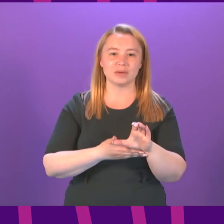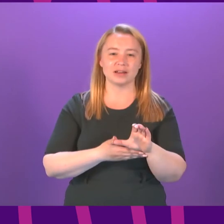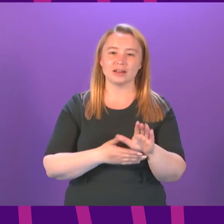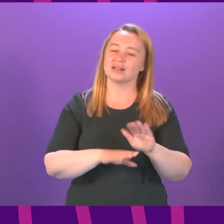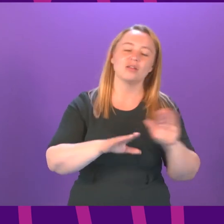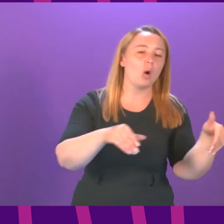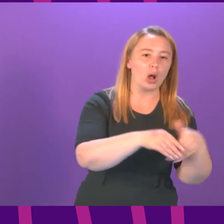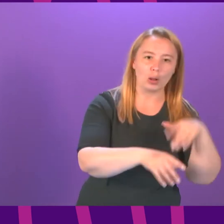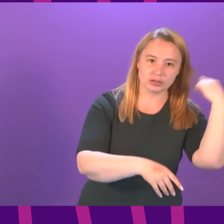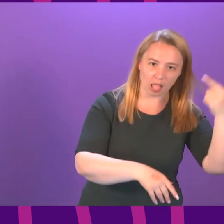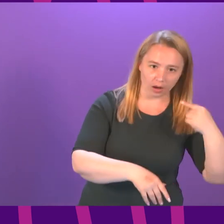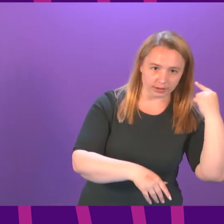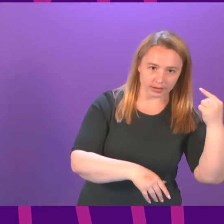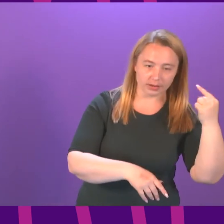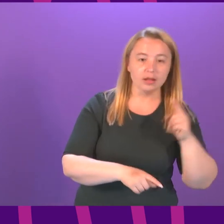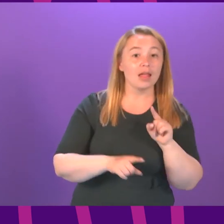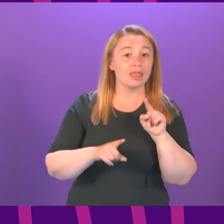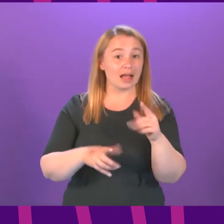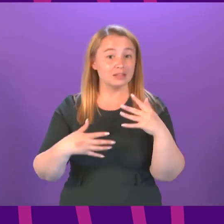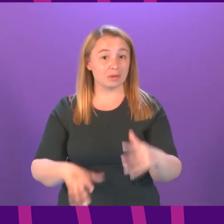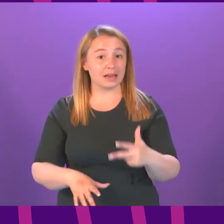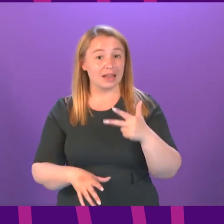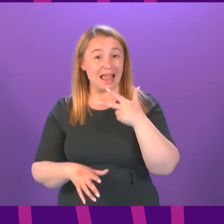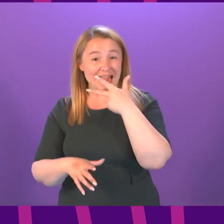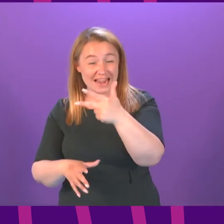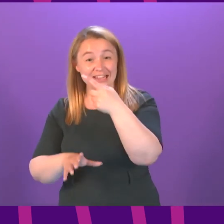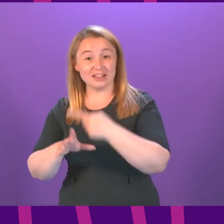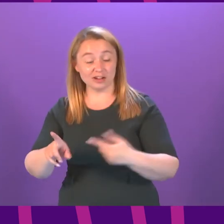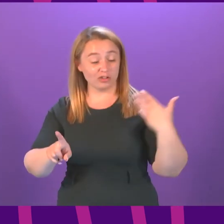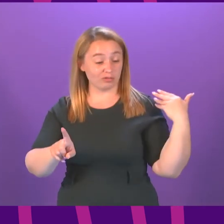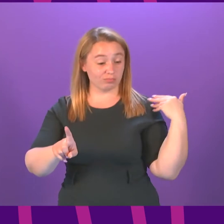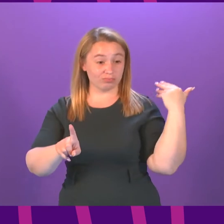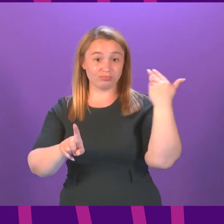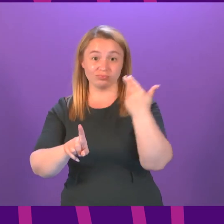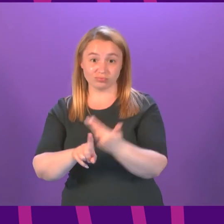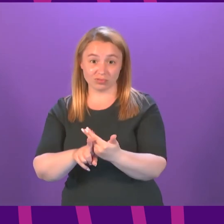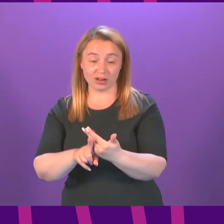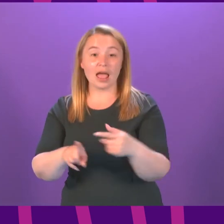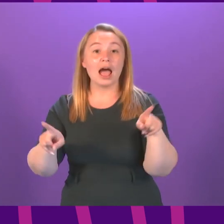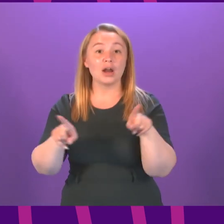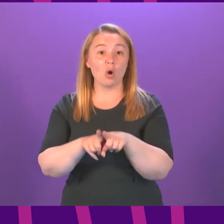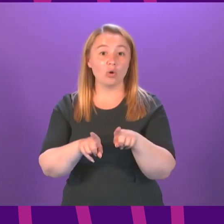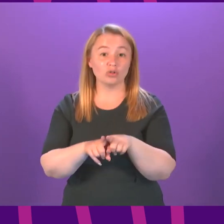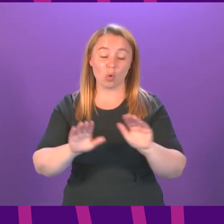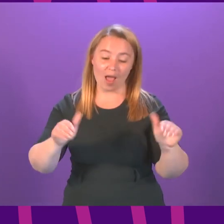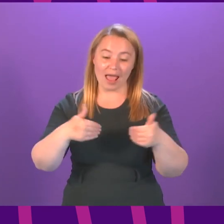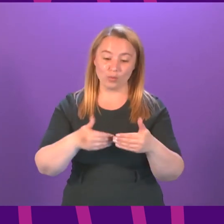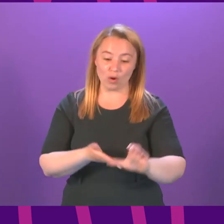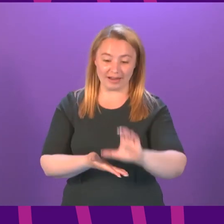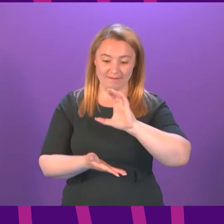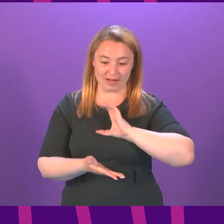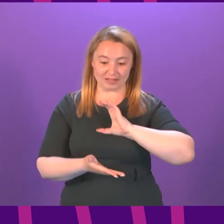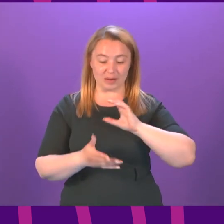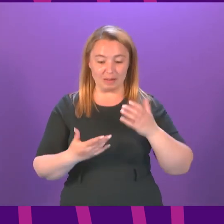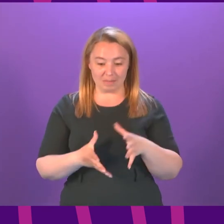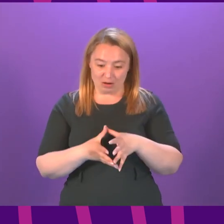and indeed that's been the case for eight of the last ten years and we also managed to grow our inward investment at a time